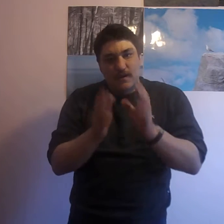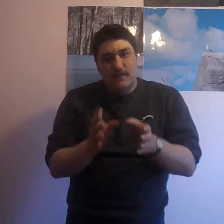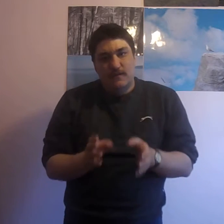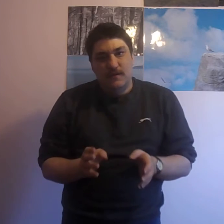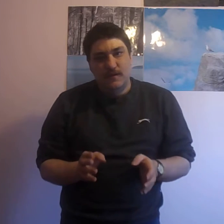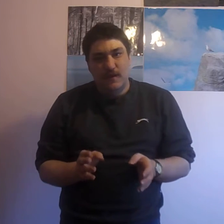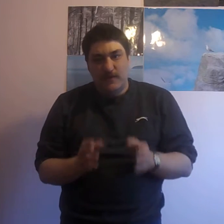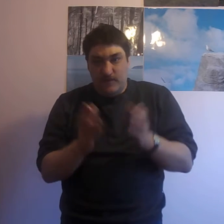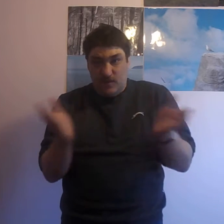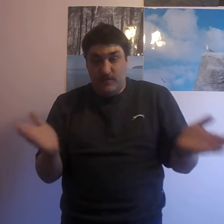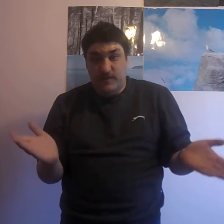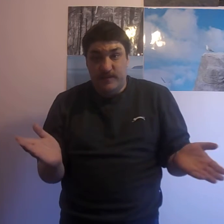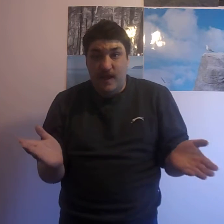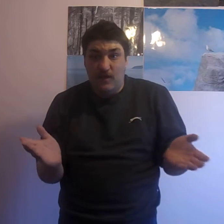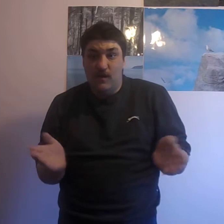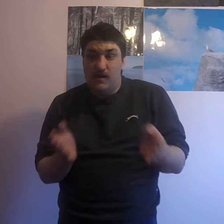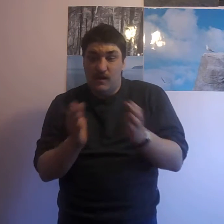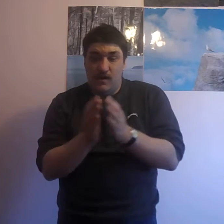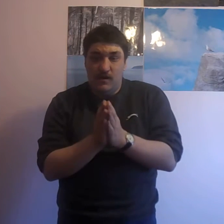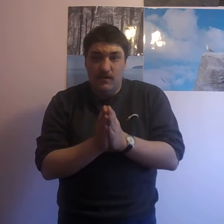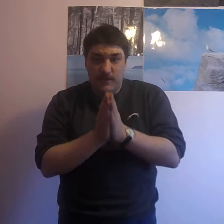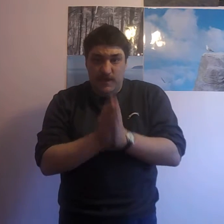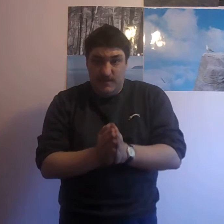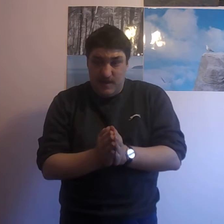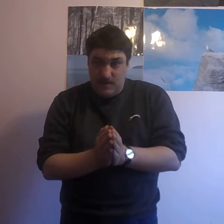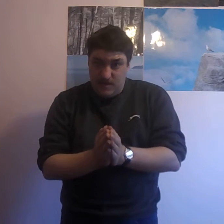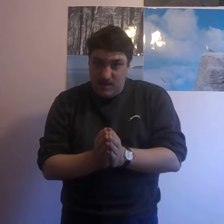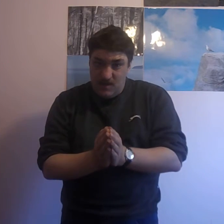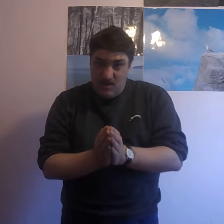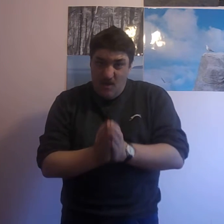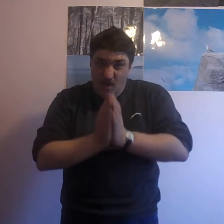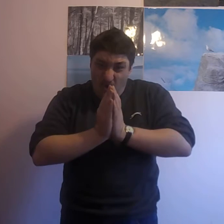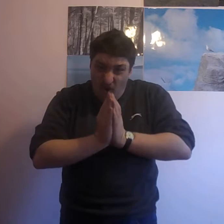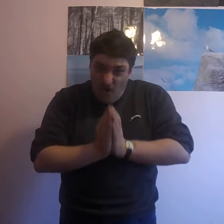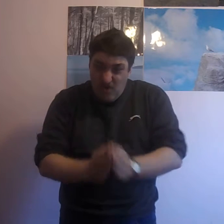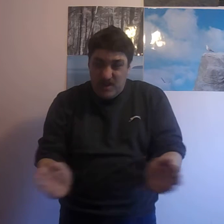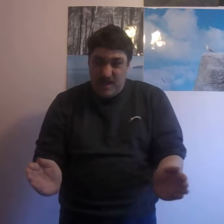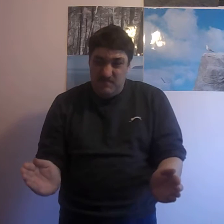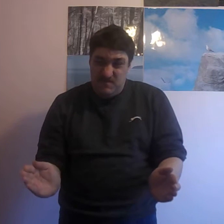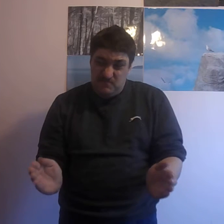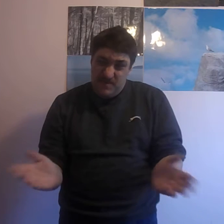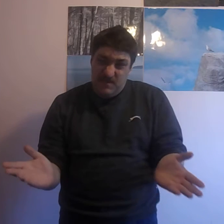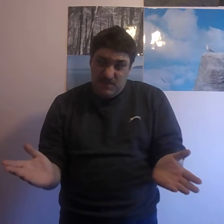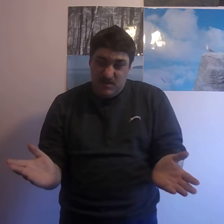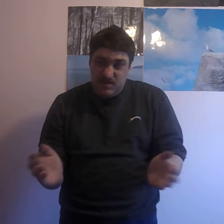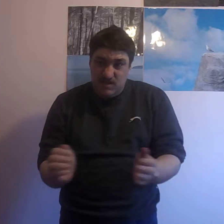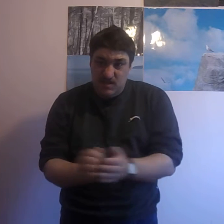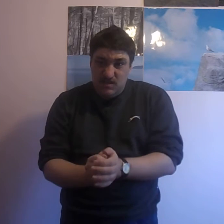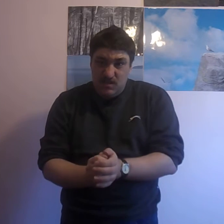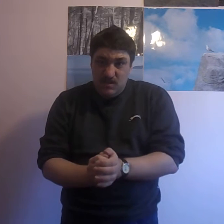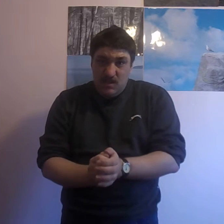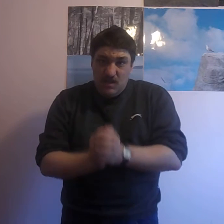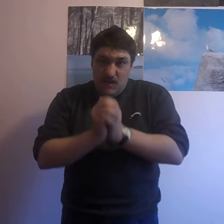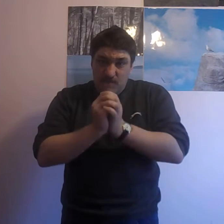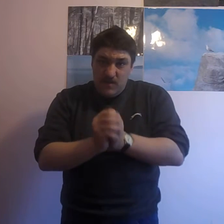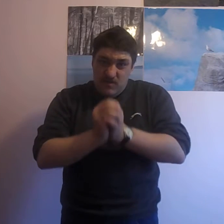Have you ever noticed how these days all games pretty much focus